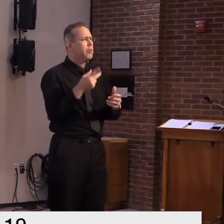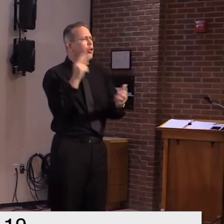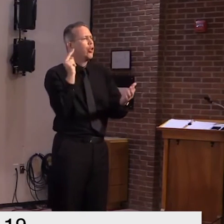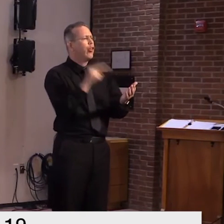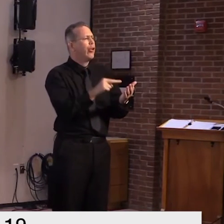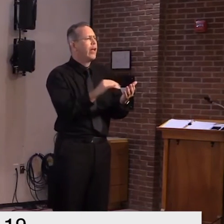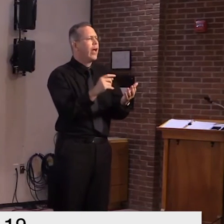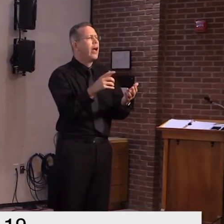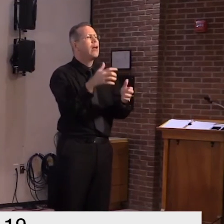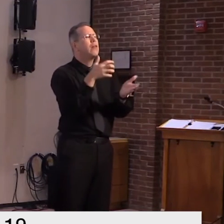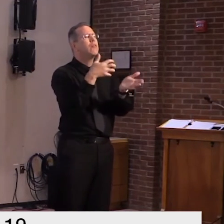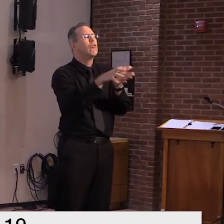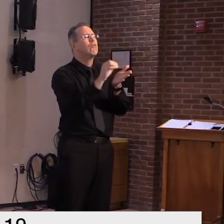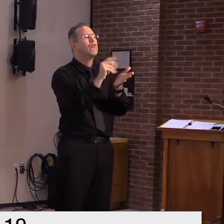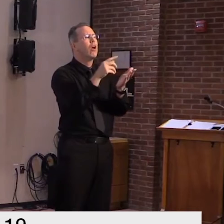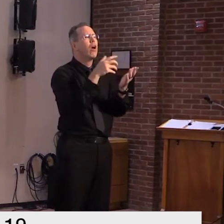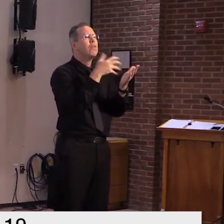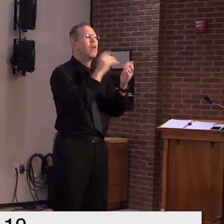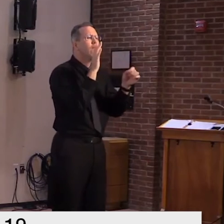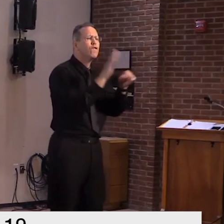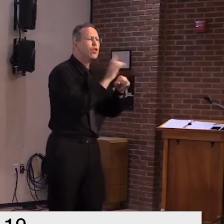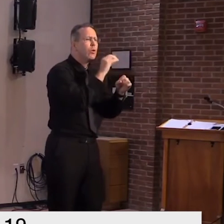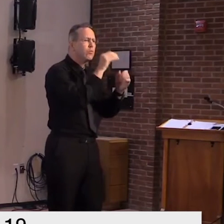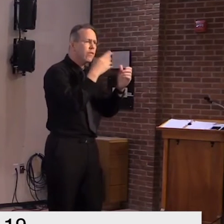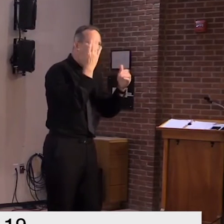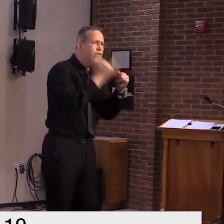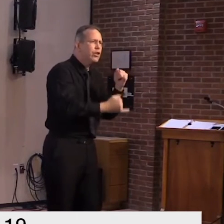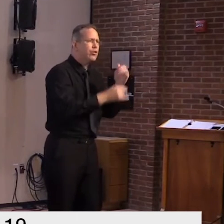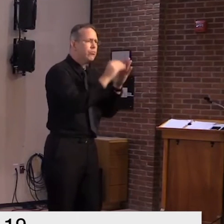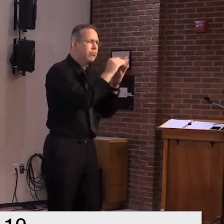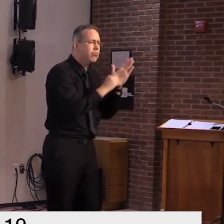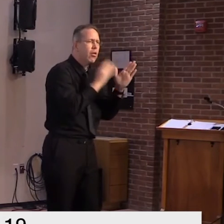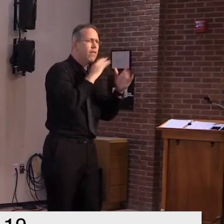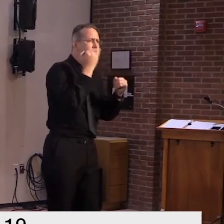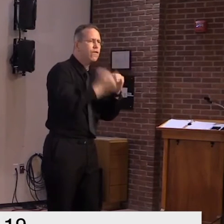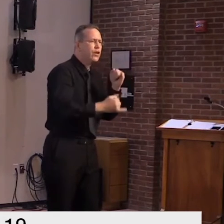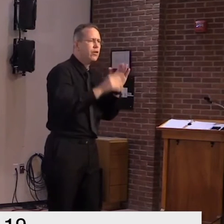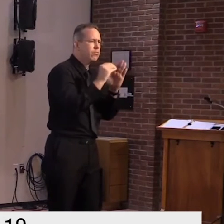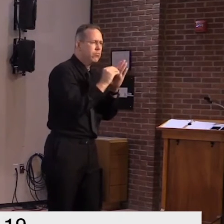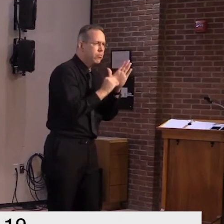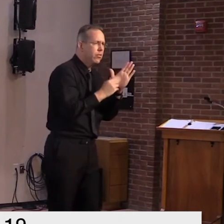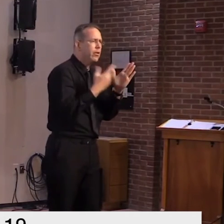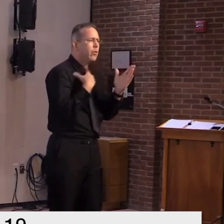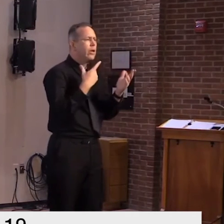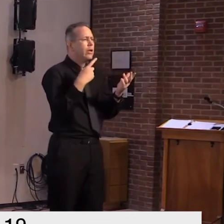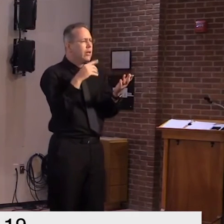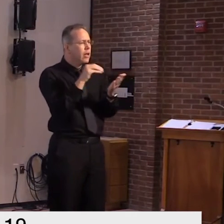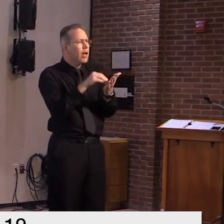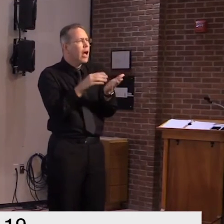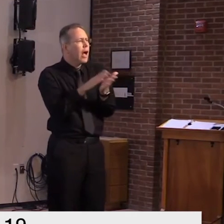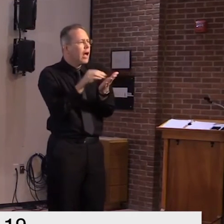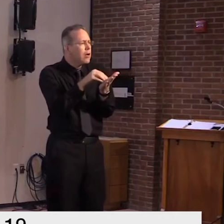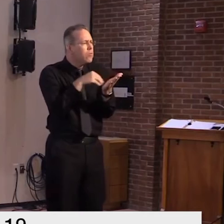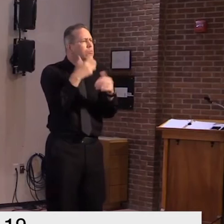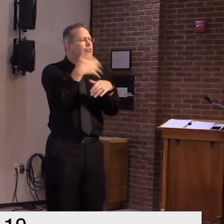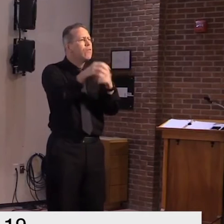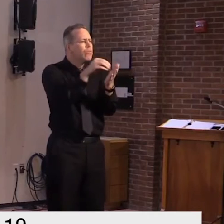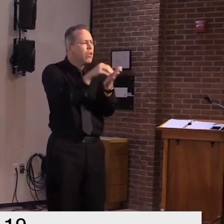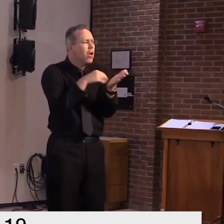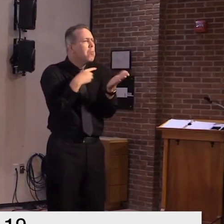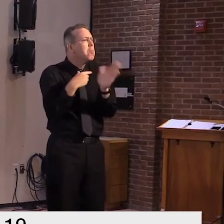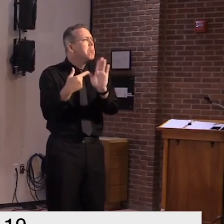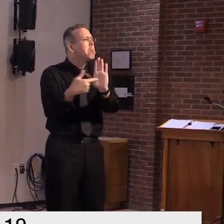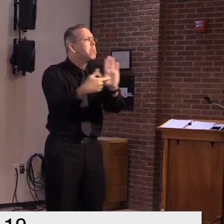for uh some sort of uh feedback on that the it the guidance that we're going to be issued is going to be effective